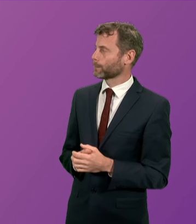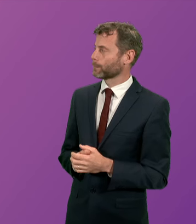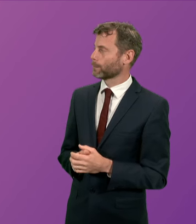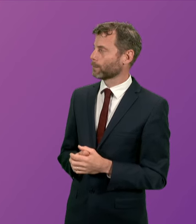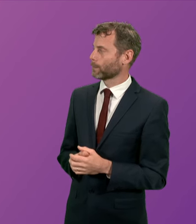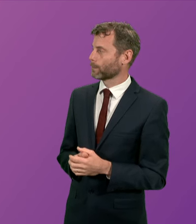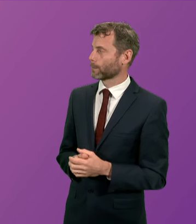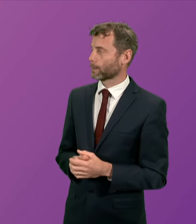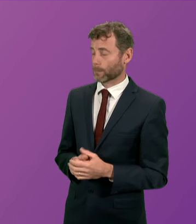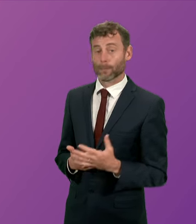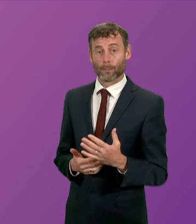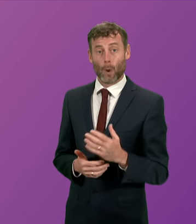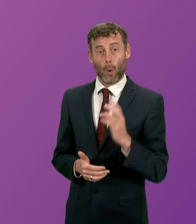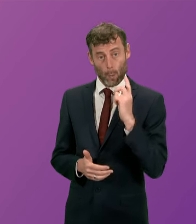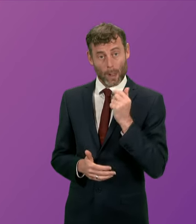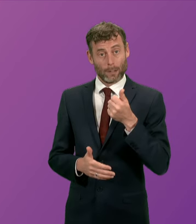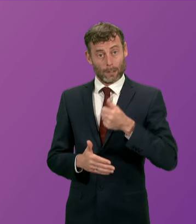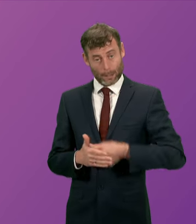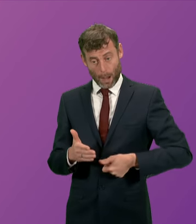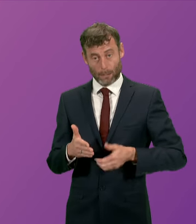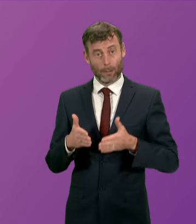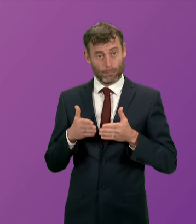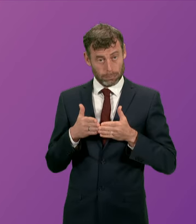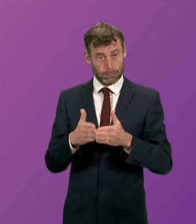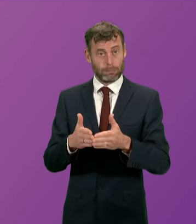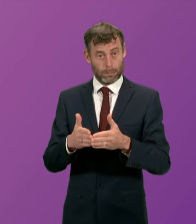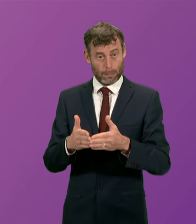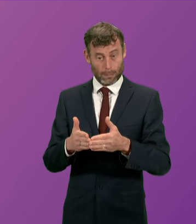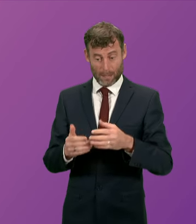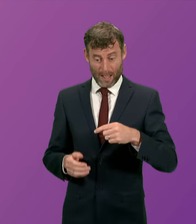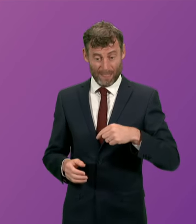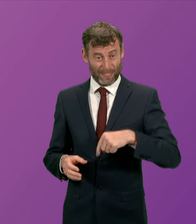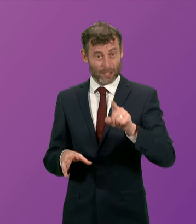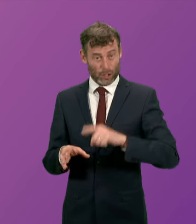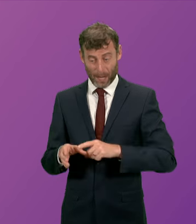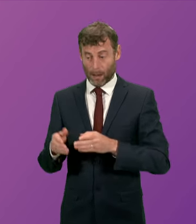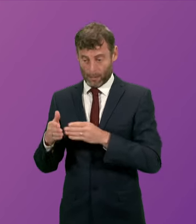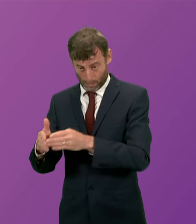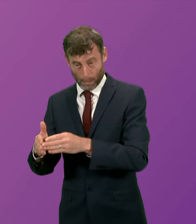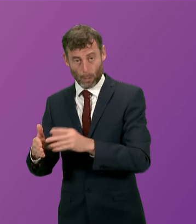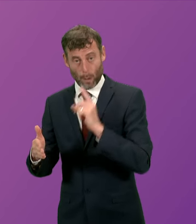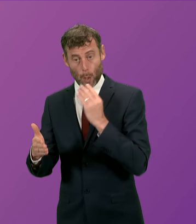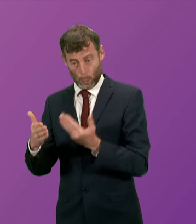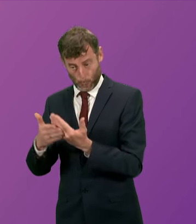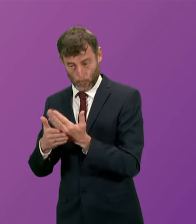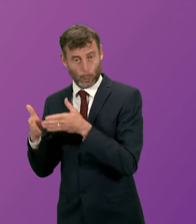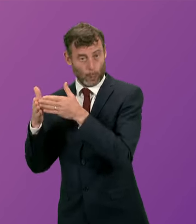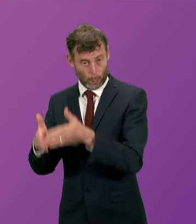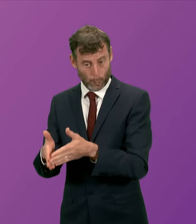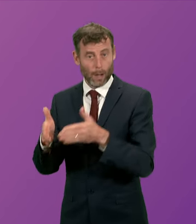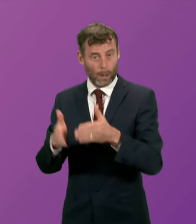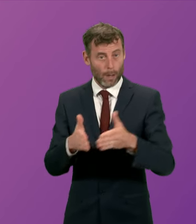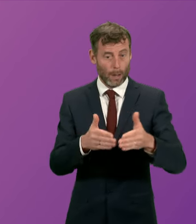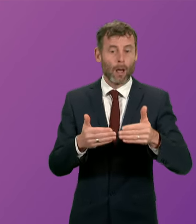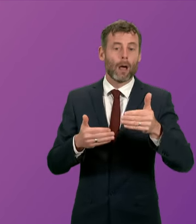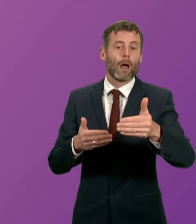the first of those will be coming into the network later on this year and as Mr Green will be aware the